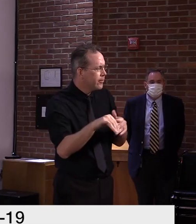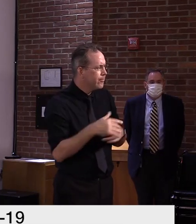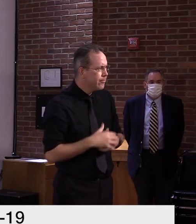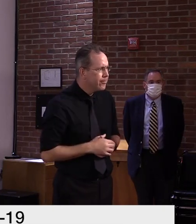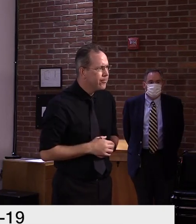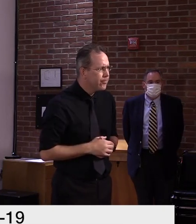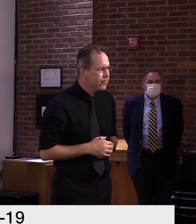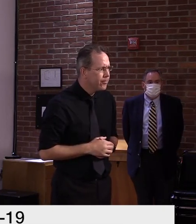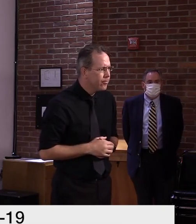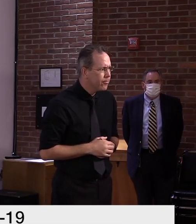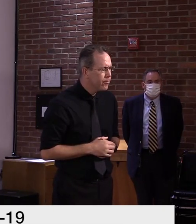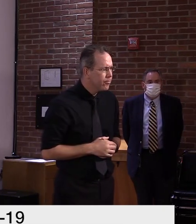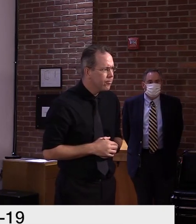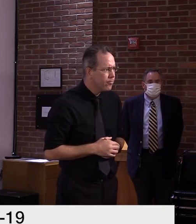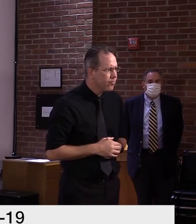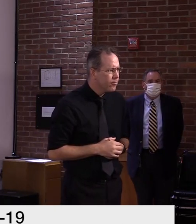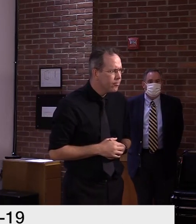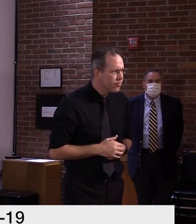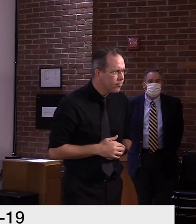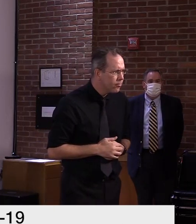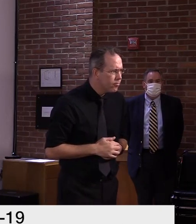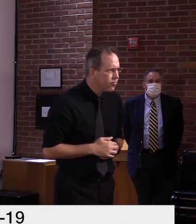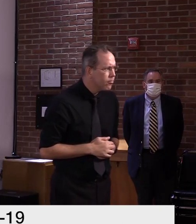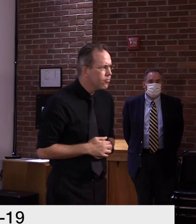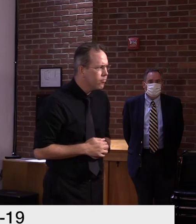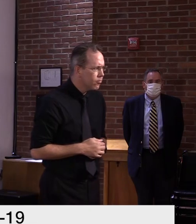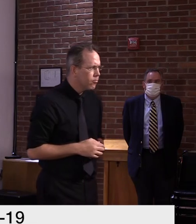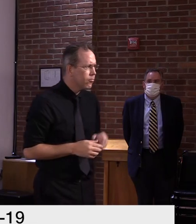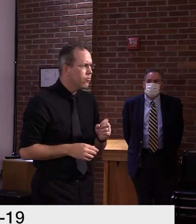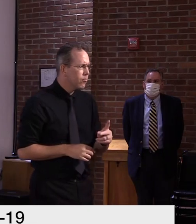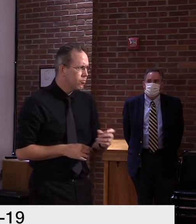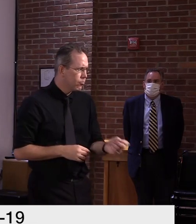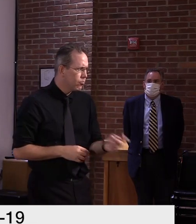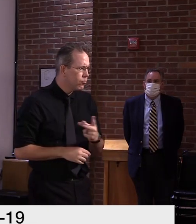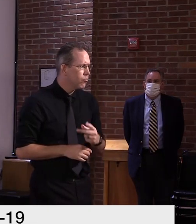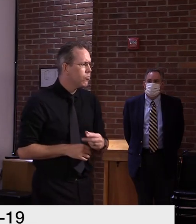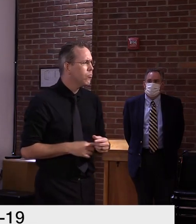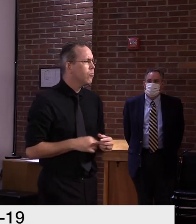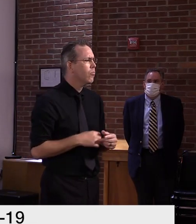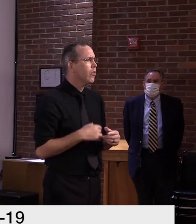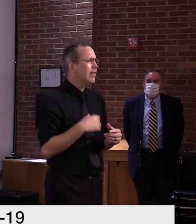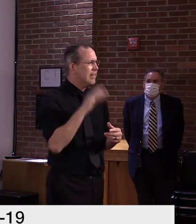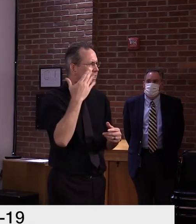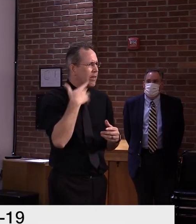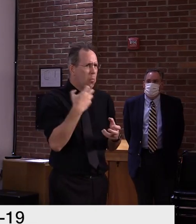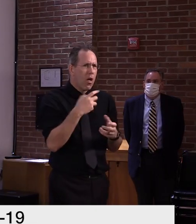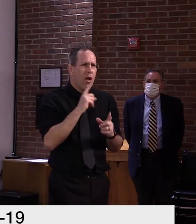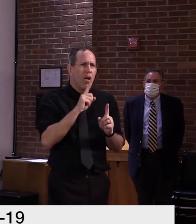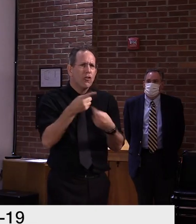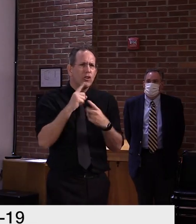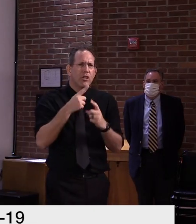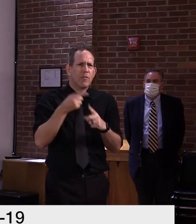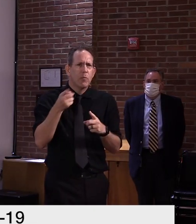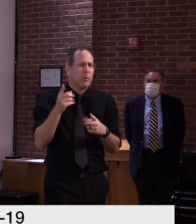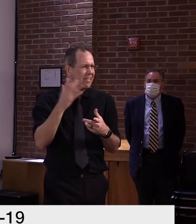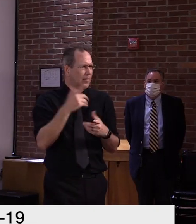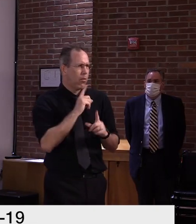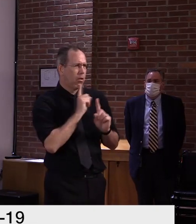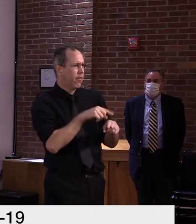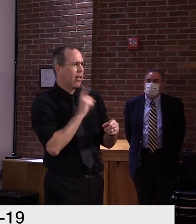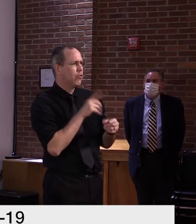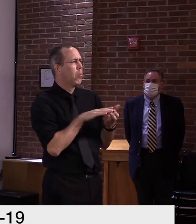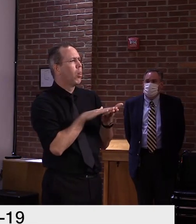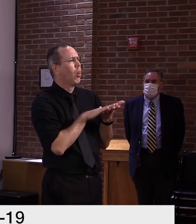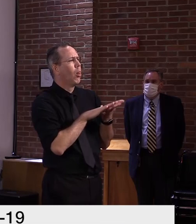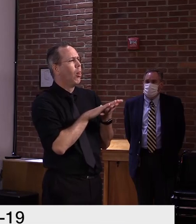Okay. So we're just, we're here for answers and you just not there yet. that correct? Exactly. It's a, it's an ongoing investigation.